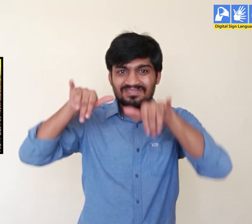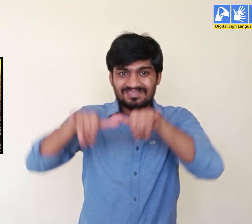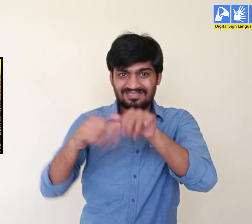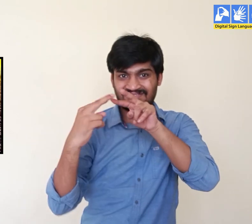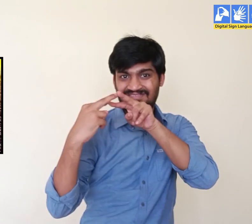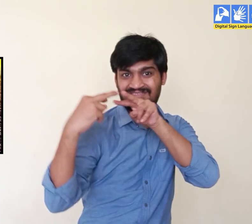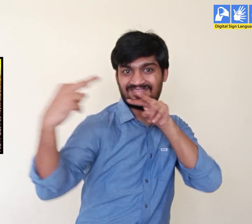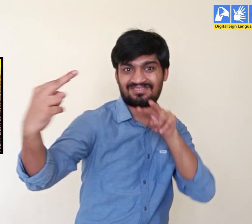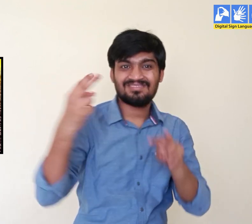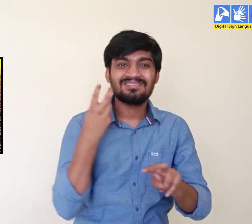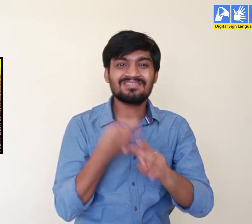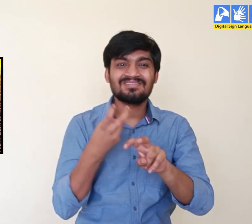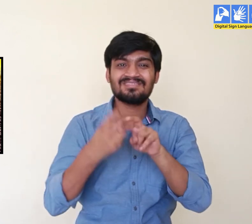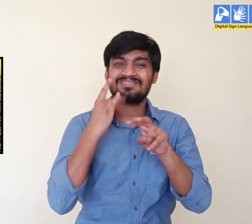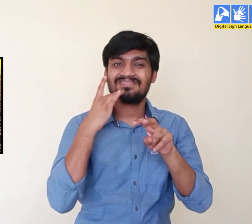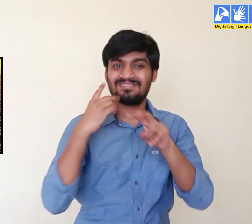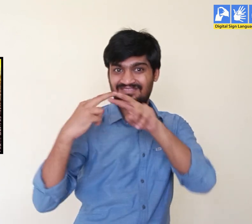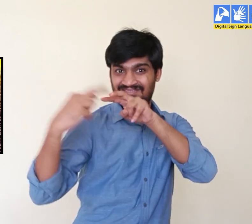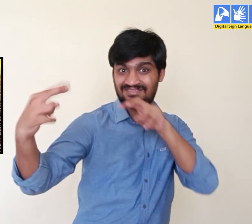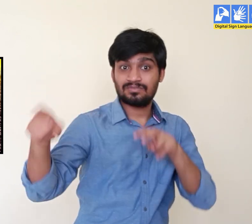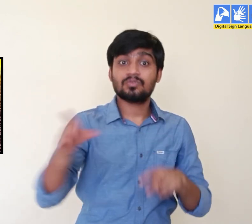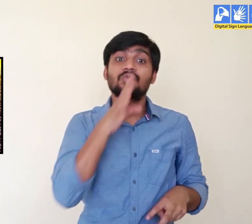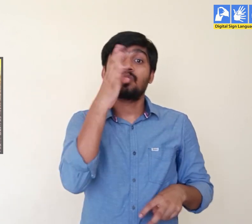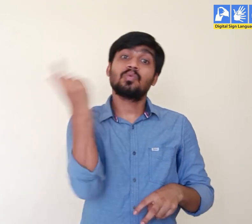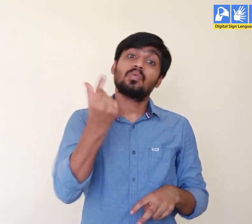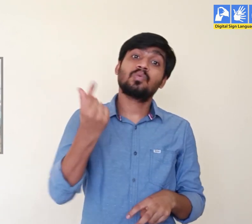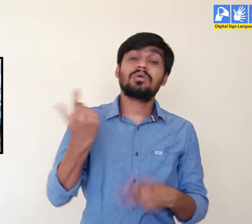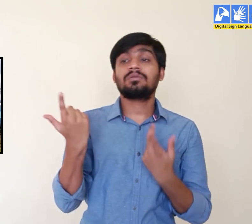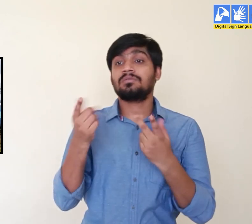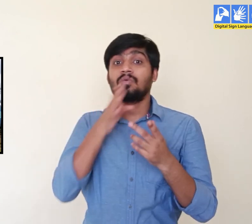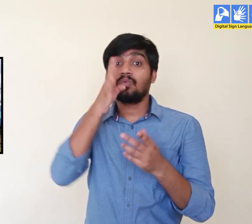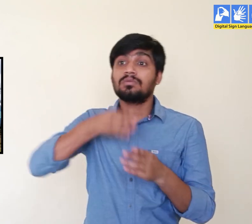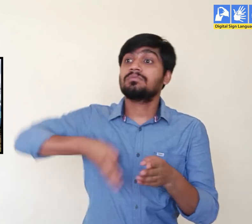On the iron railway tracks, railway trains run.